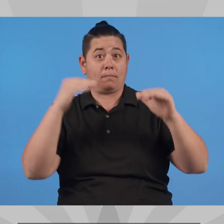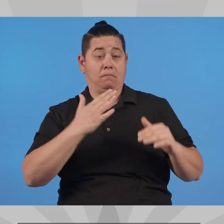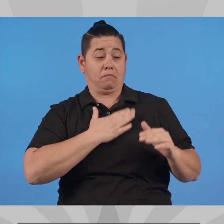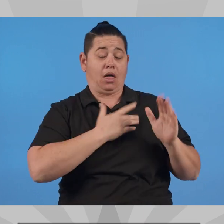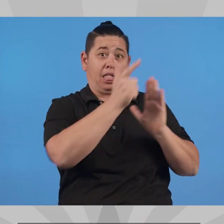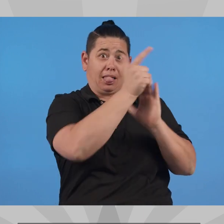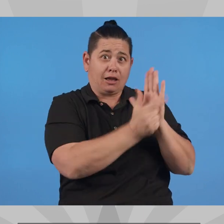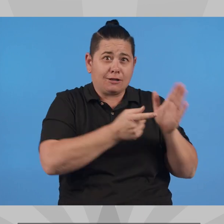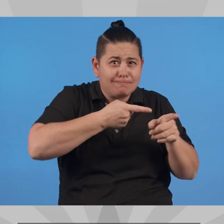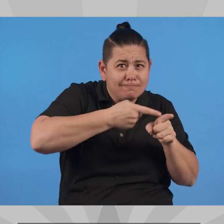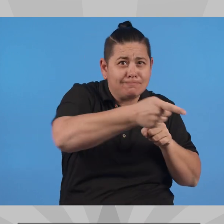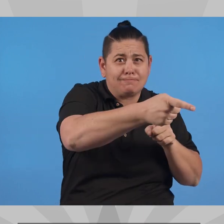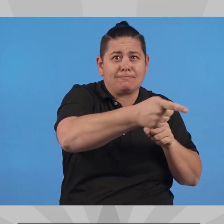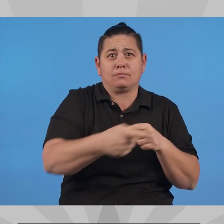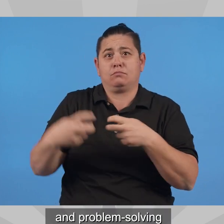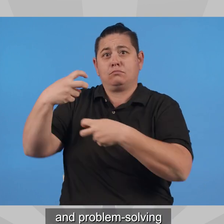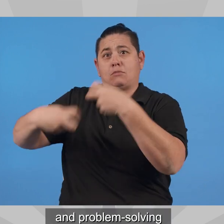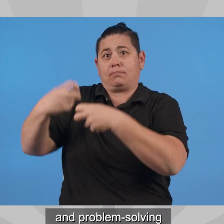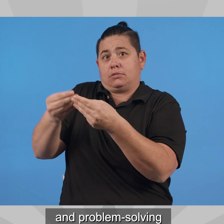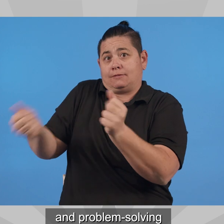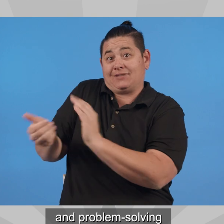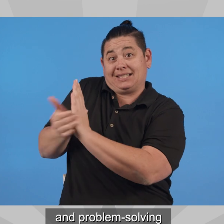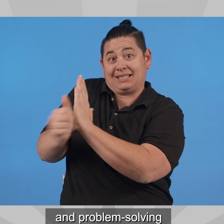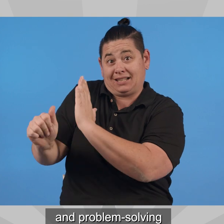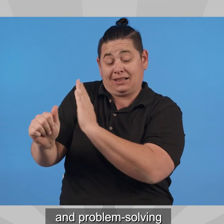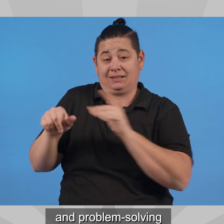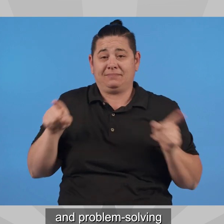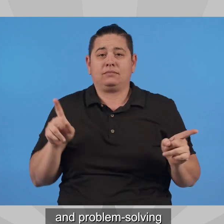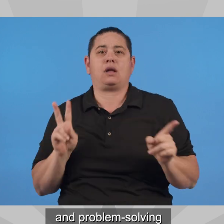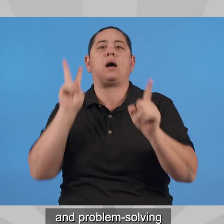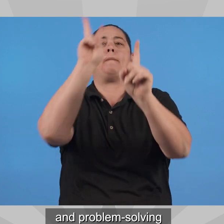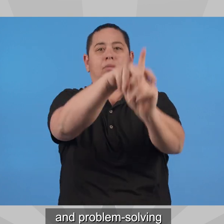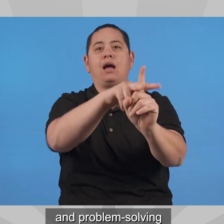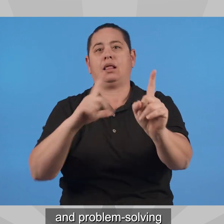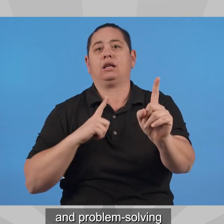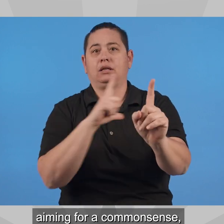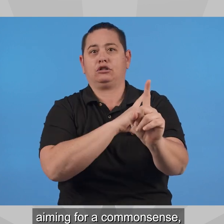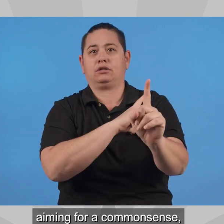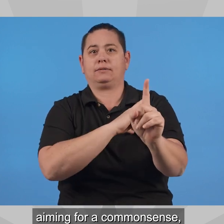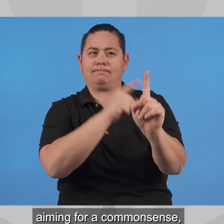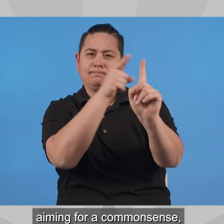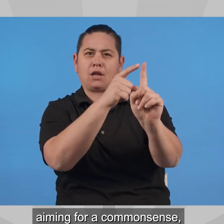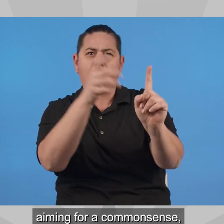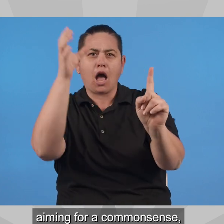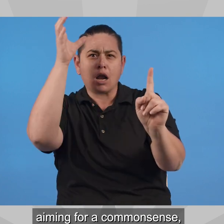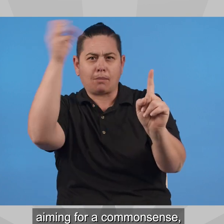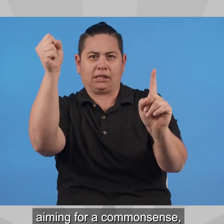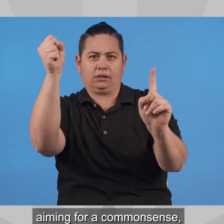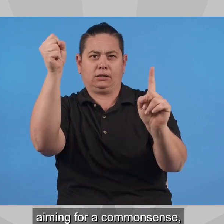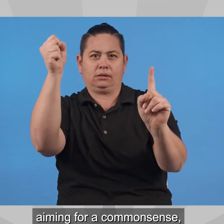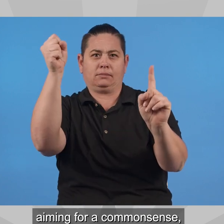I hope to apply my legal expertise and problem-solving skills to the legislature, aiming for a common